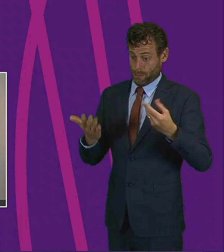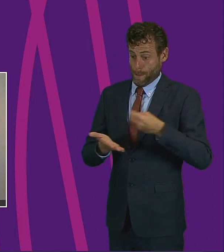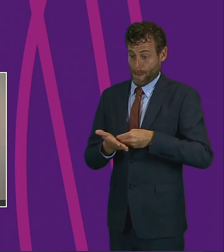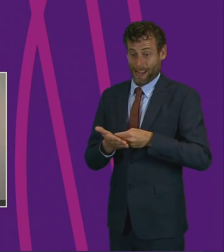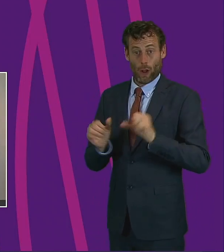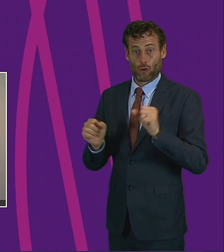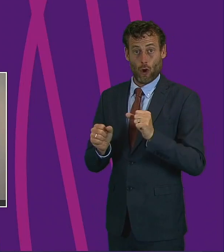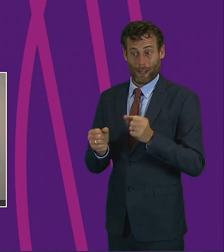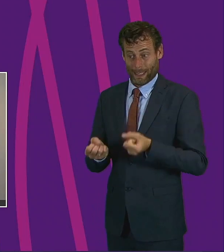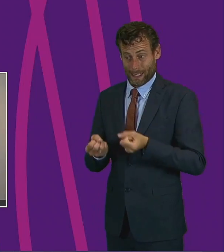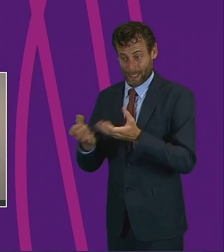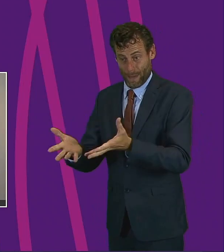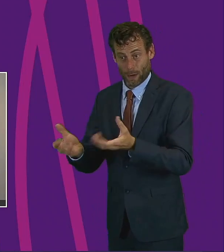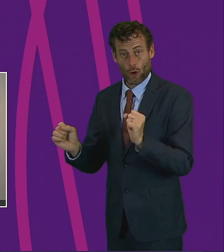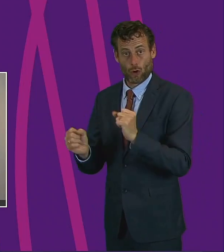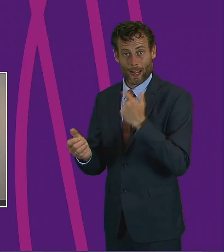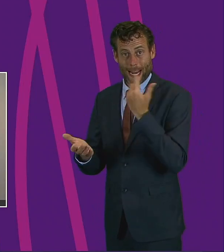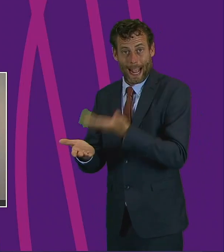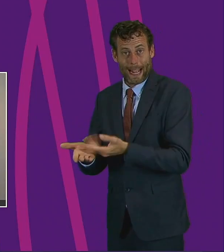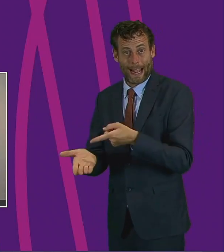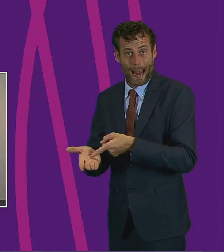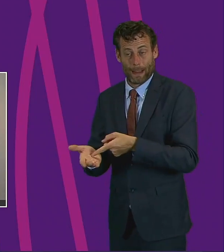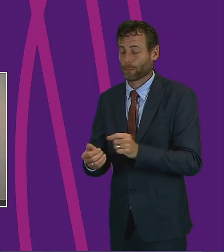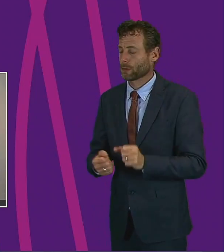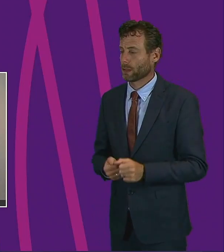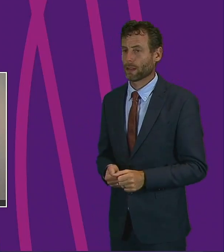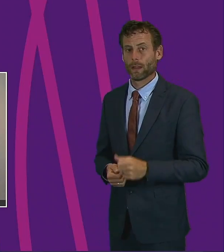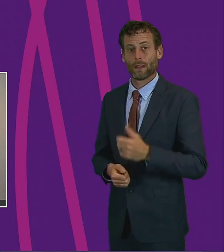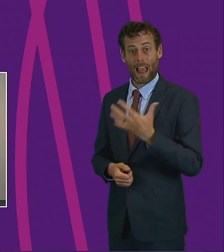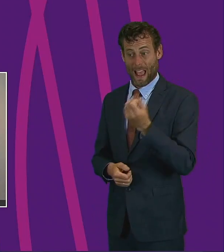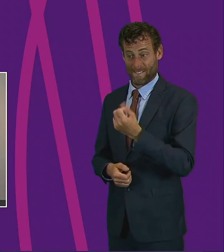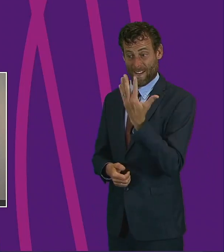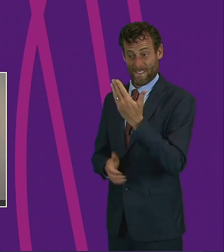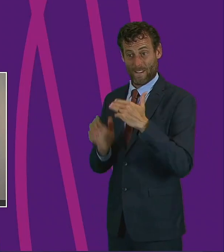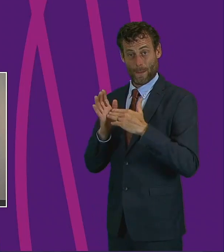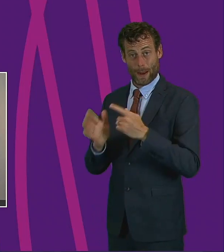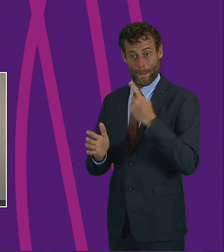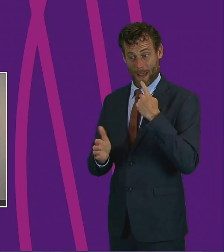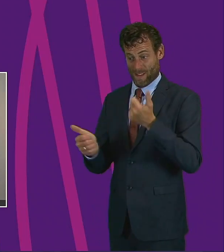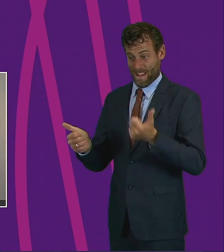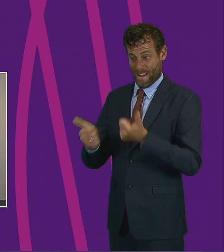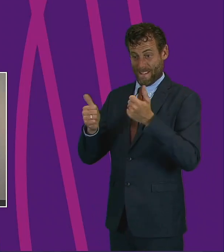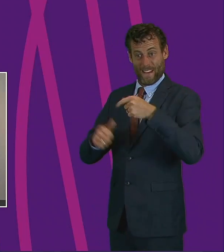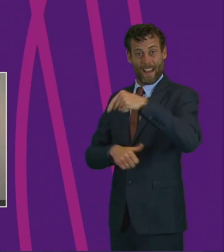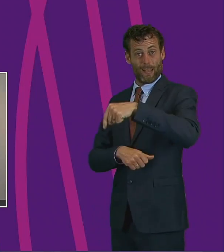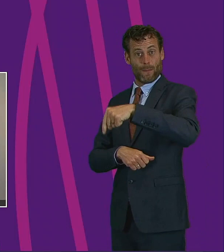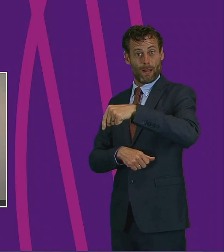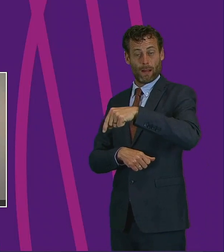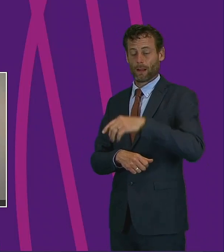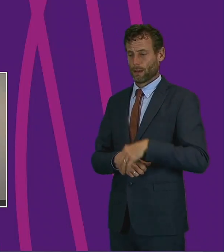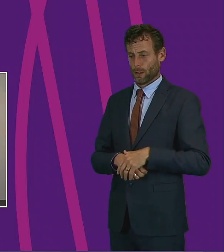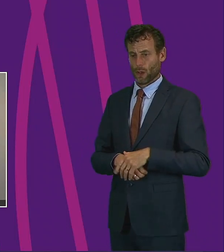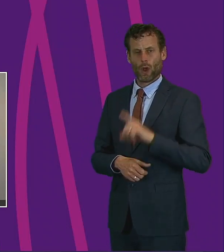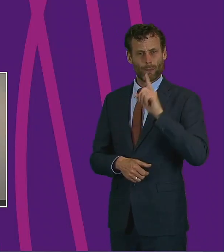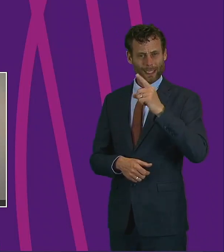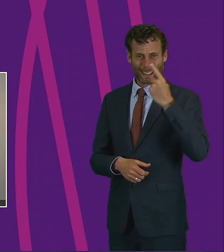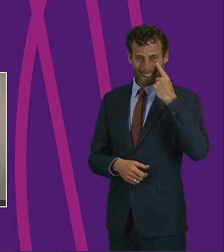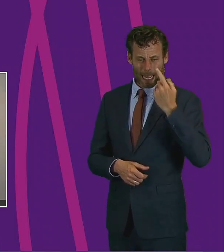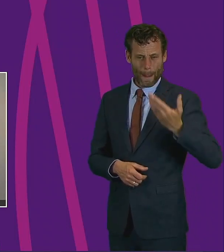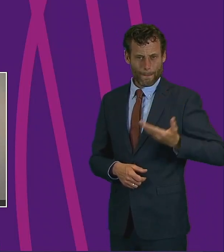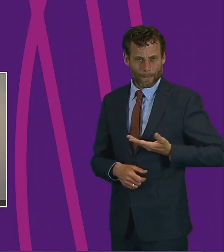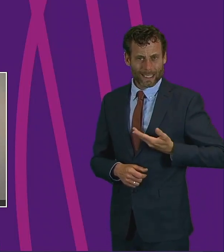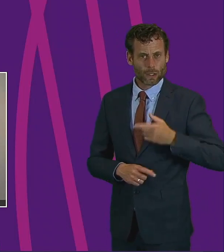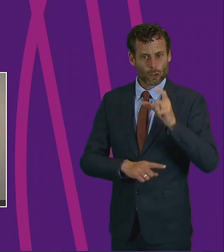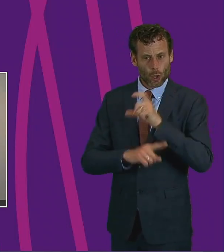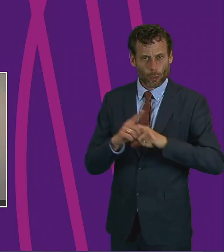I believe the Fries and Galloway Council have a region of £15 million available. Our communities, individuals and businesses have gone above and beyond to work